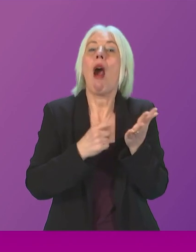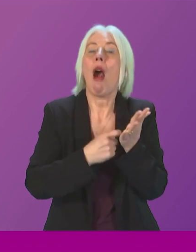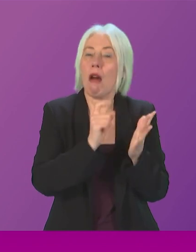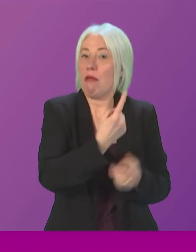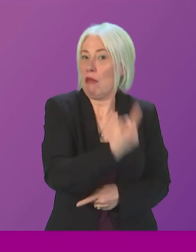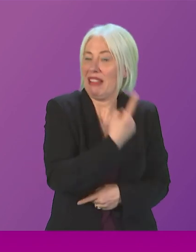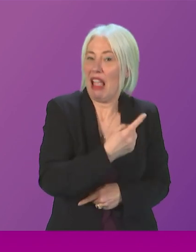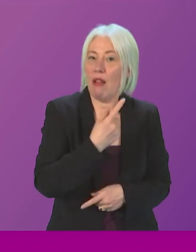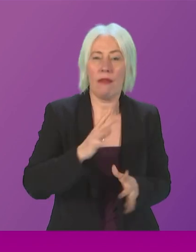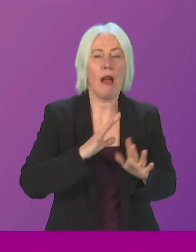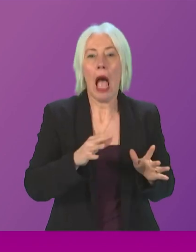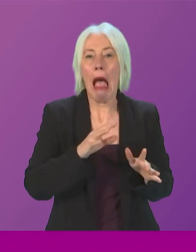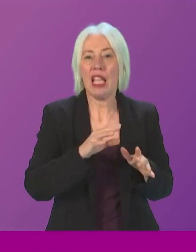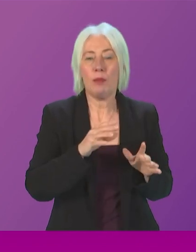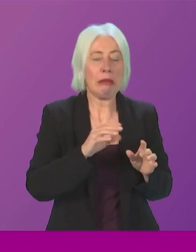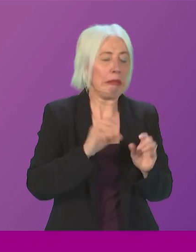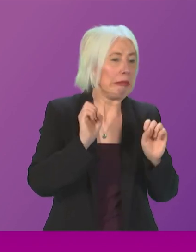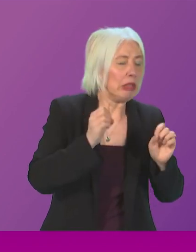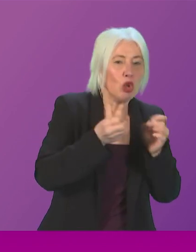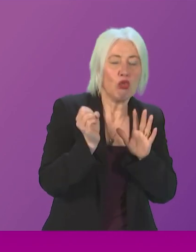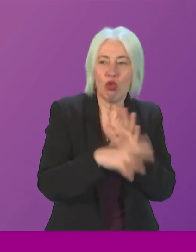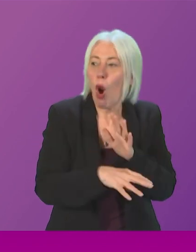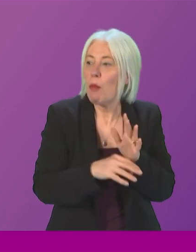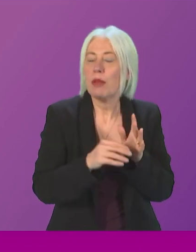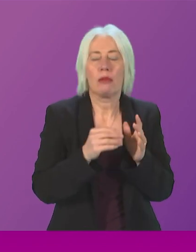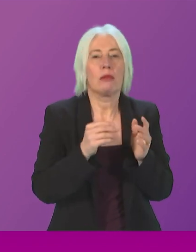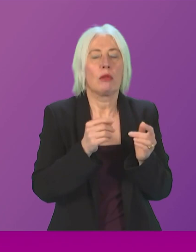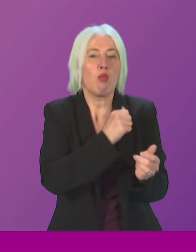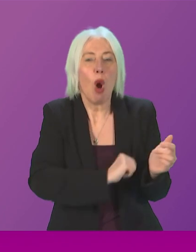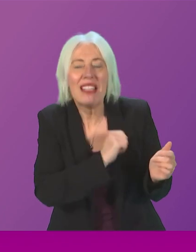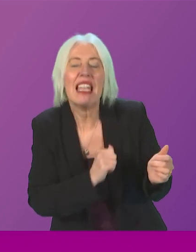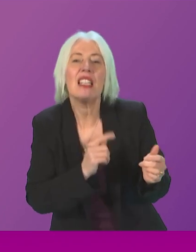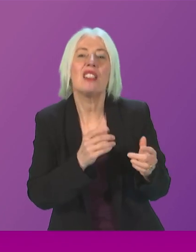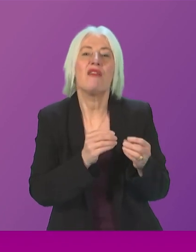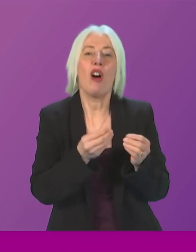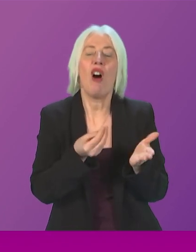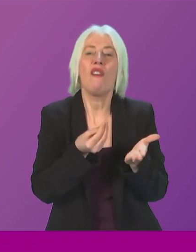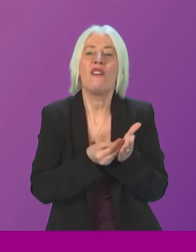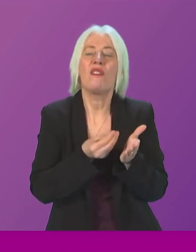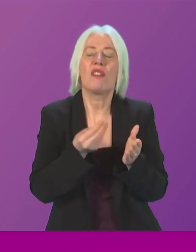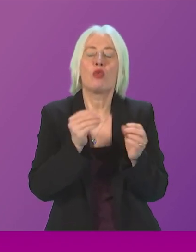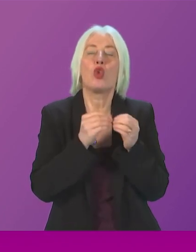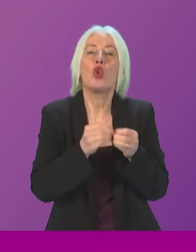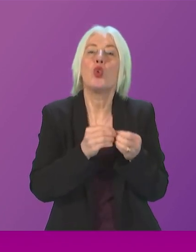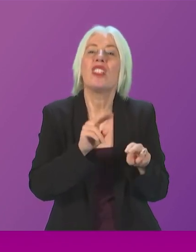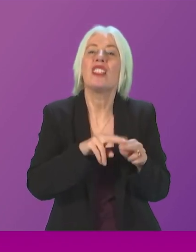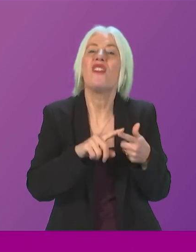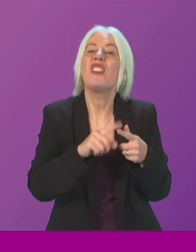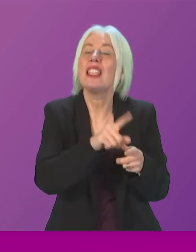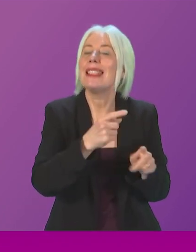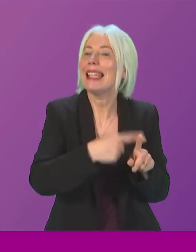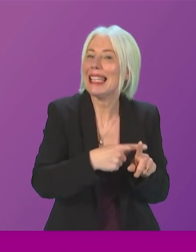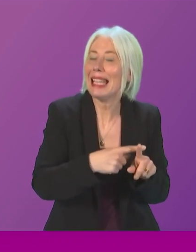who's reneged on his promise to abolish tuition fees for students in England. What we have with Keir Starmer just yesterday